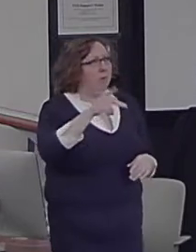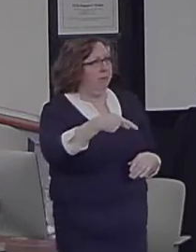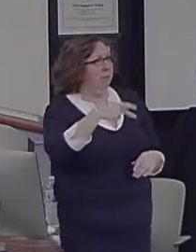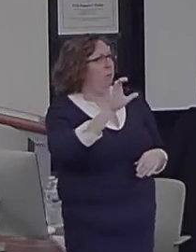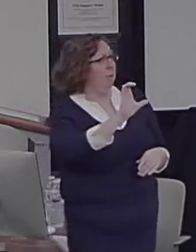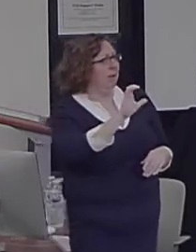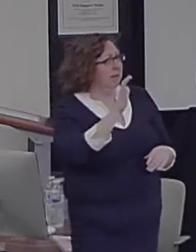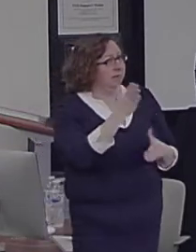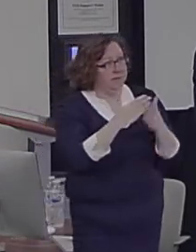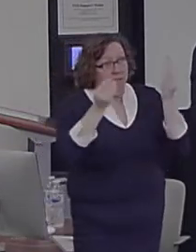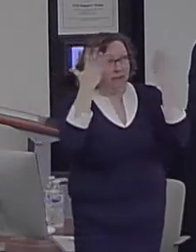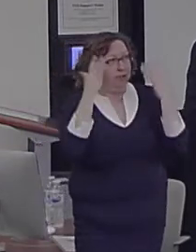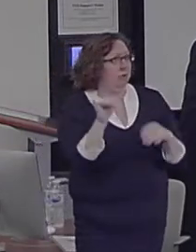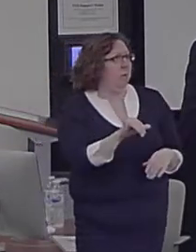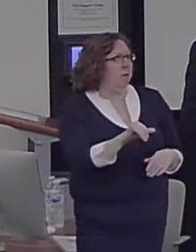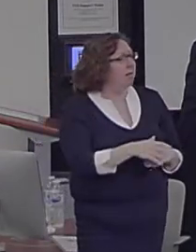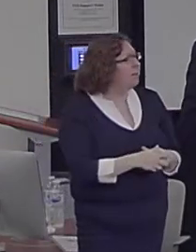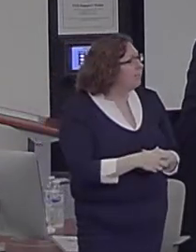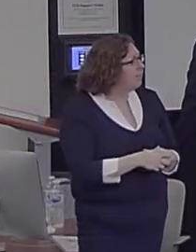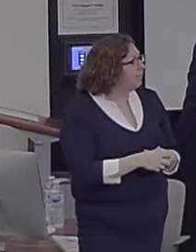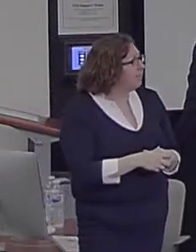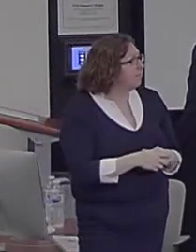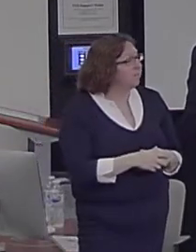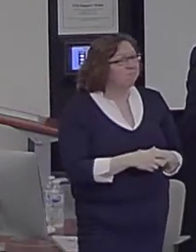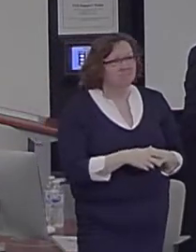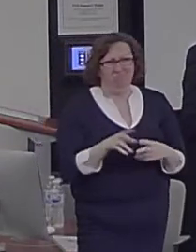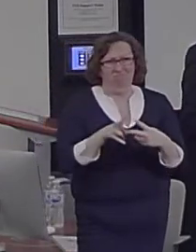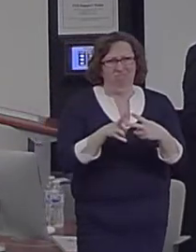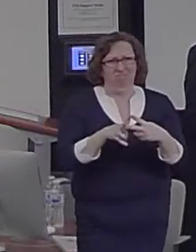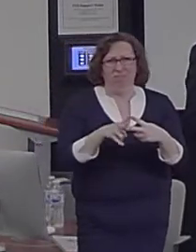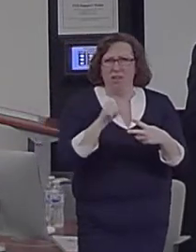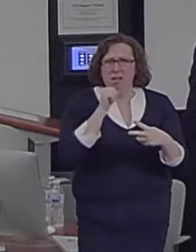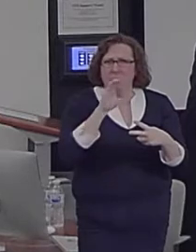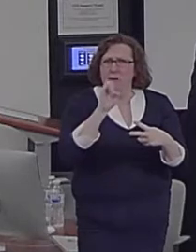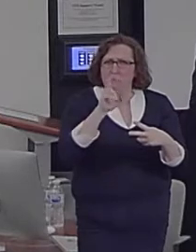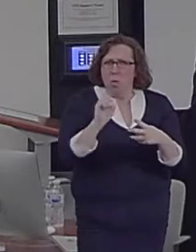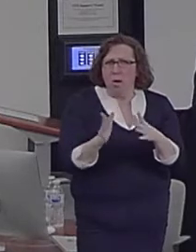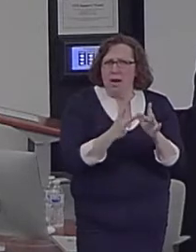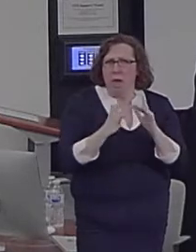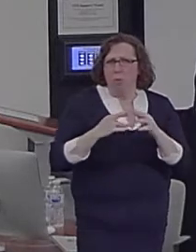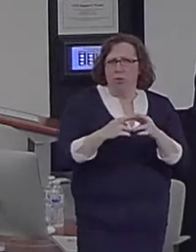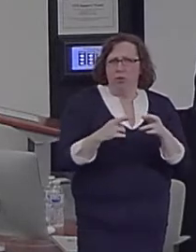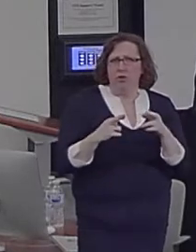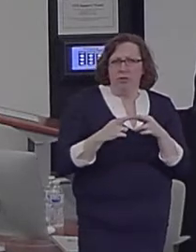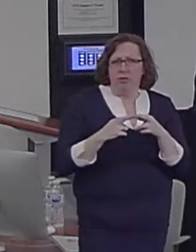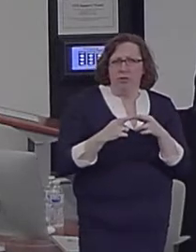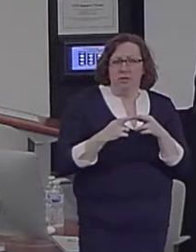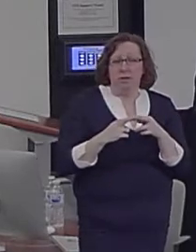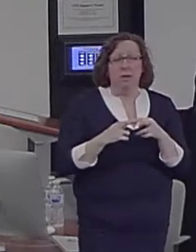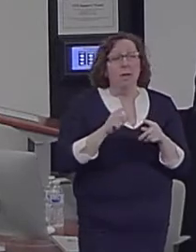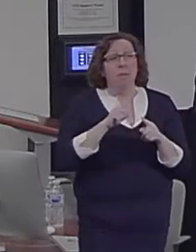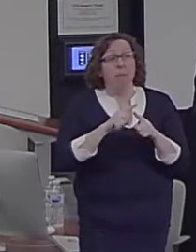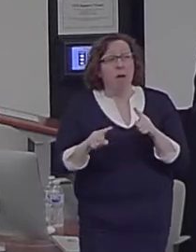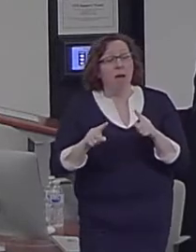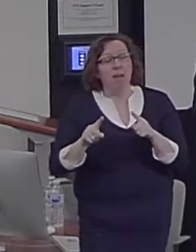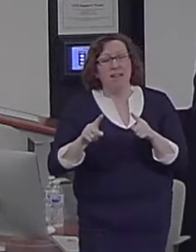These are not core network regions, but they're regions that are part of a control network that we typically see